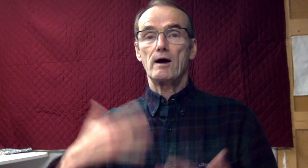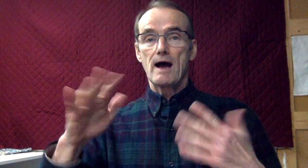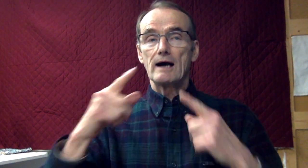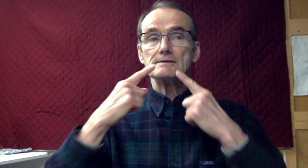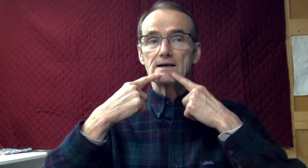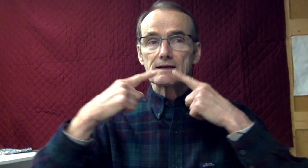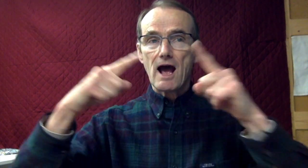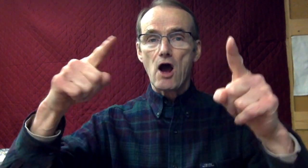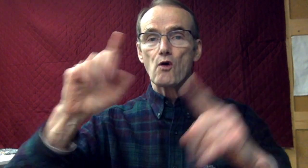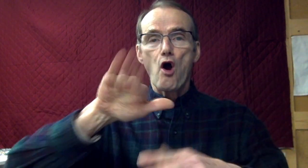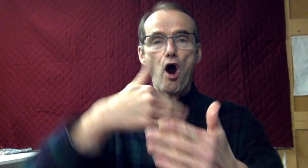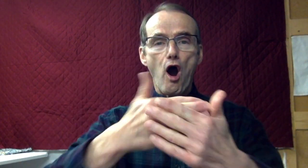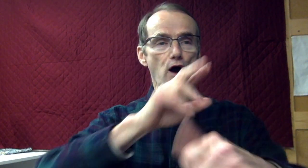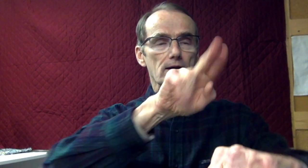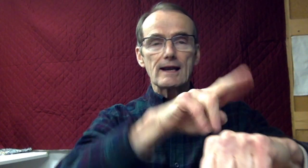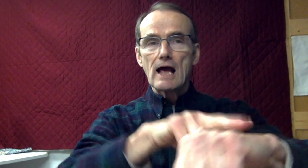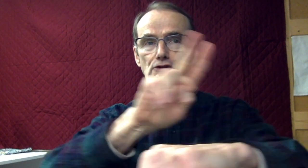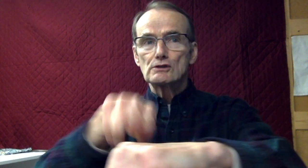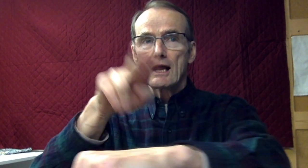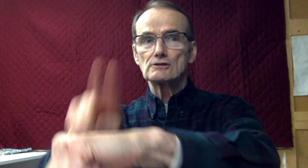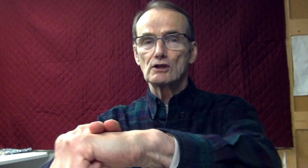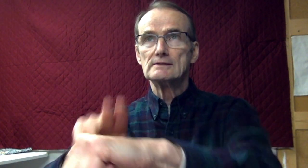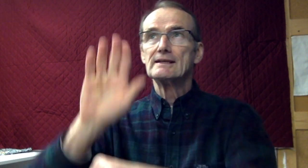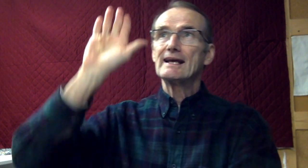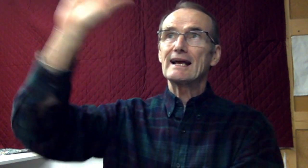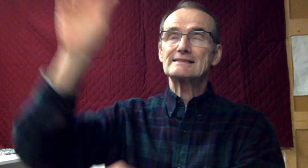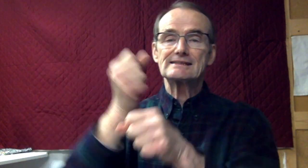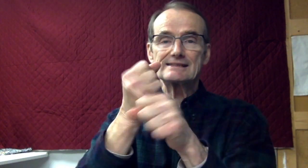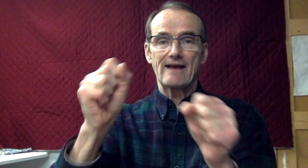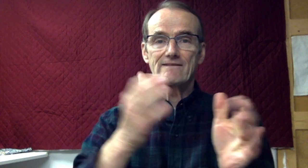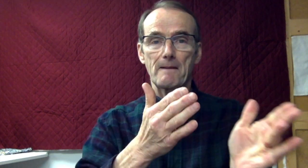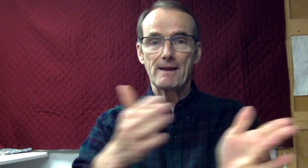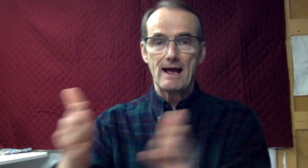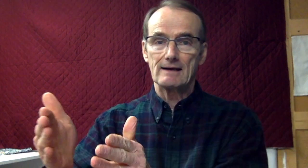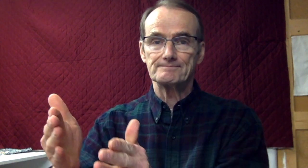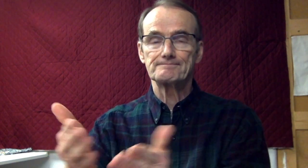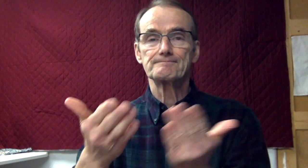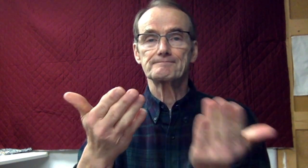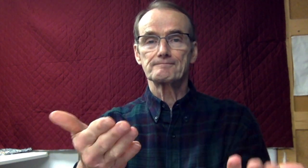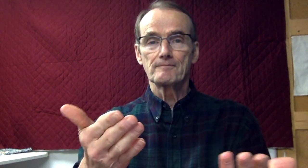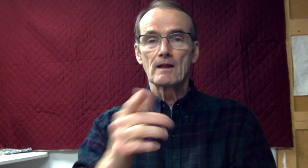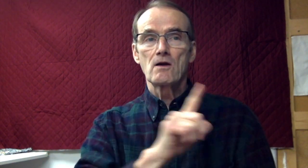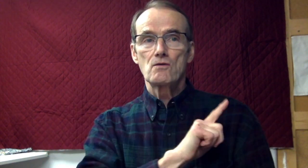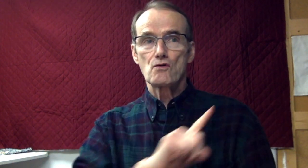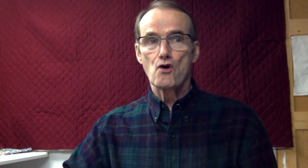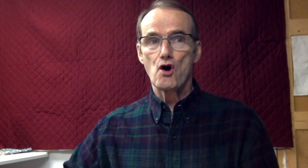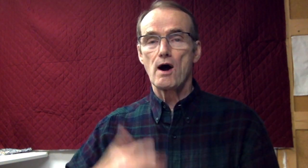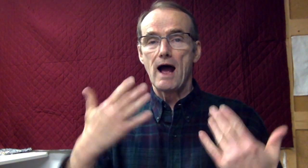The Lord has revealed to the nations His saving power. Join me.